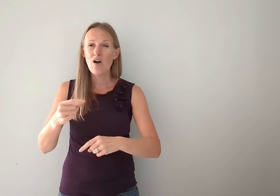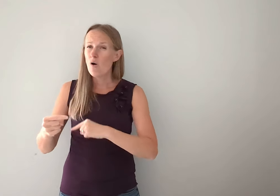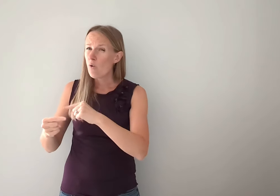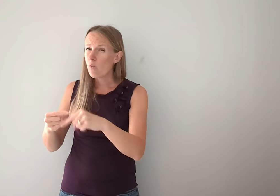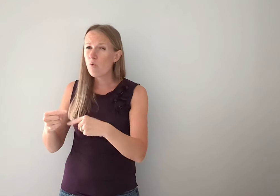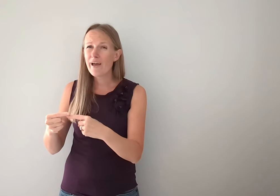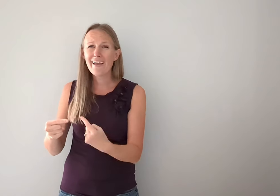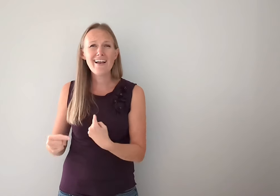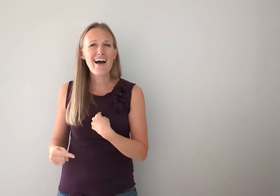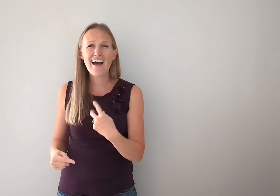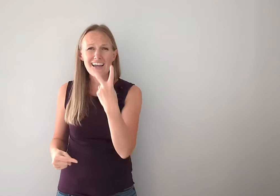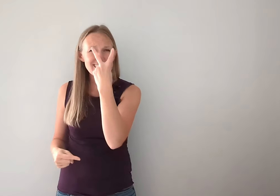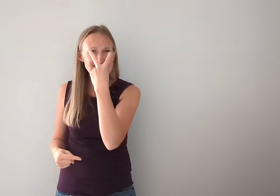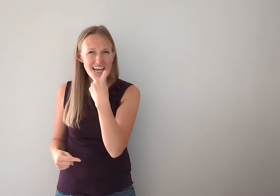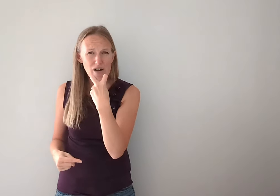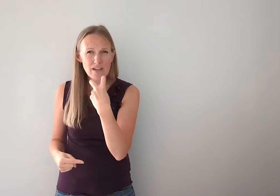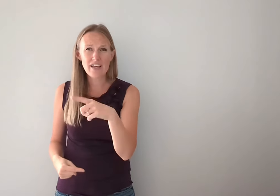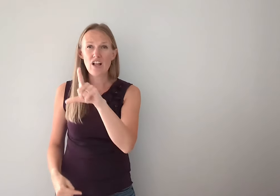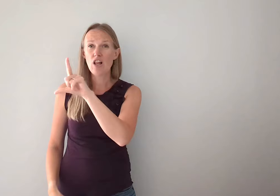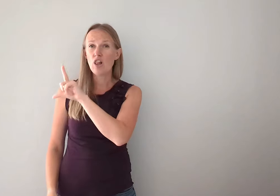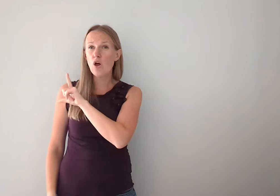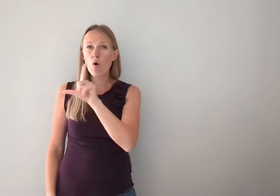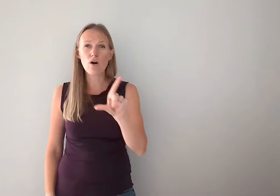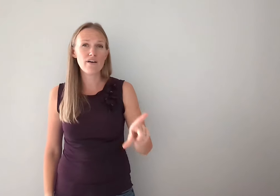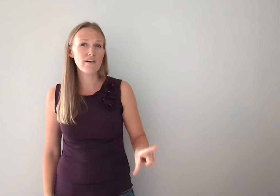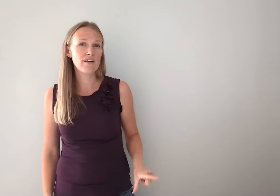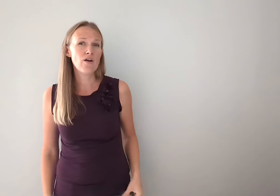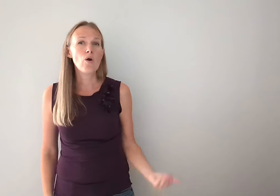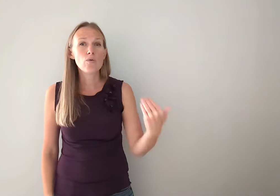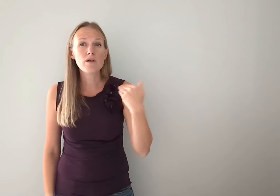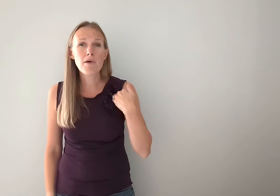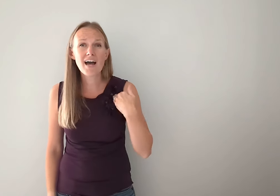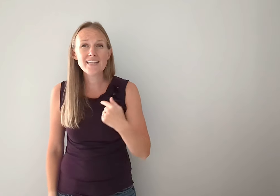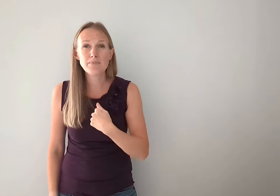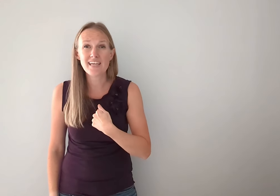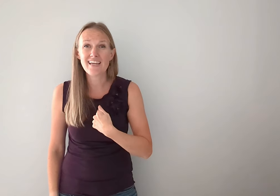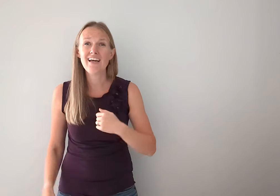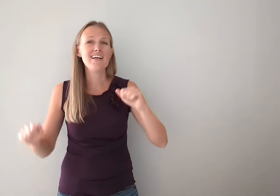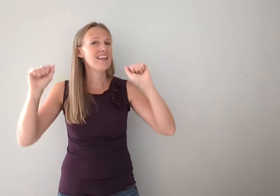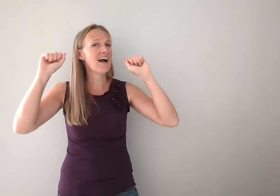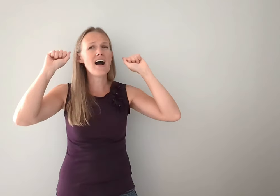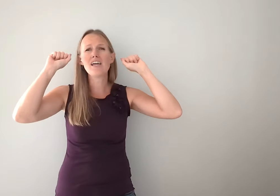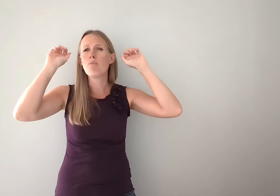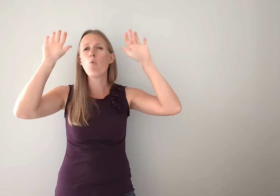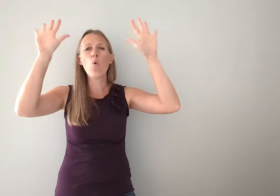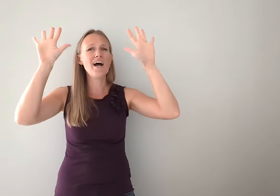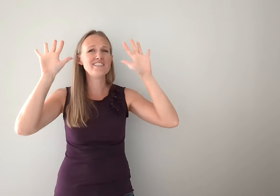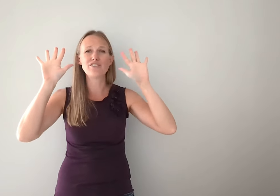When I doubt it, Lord, remind me that I am wonderfully